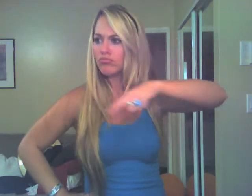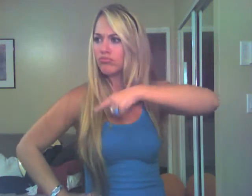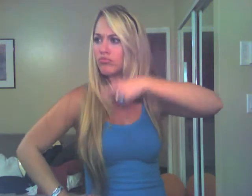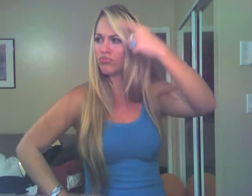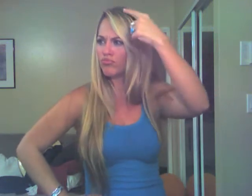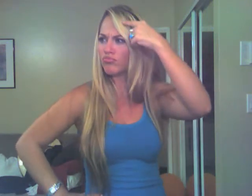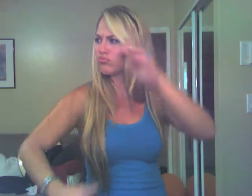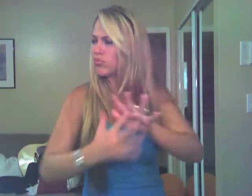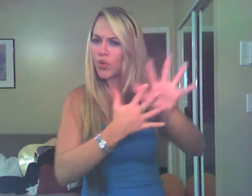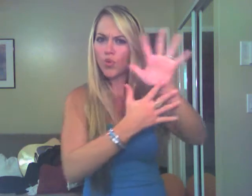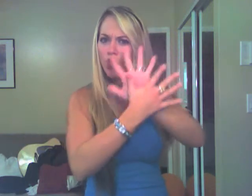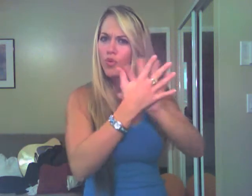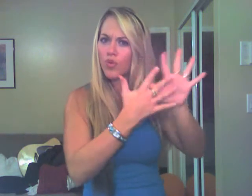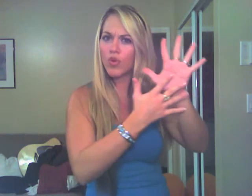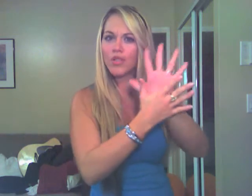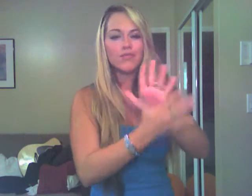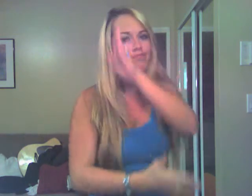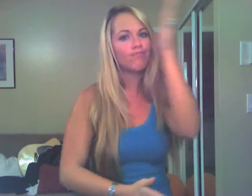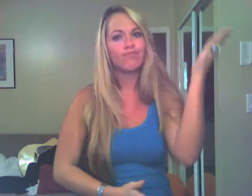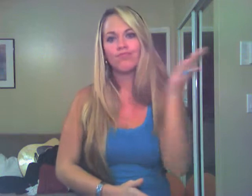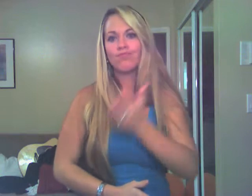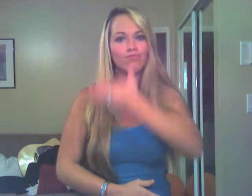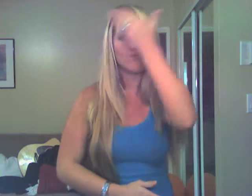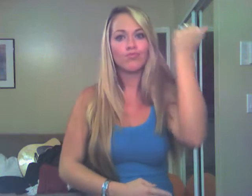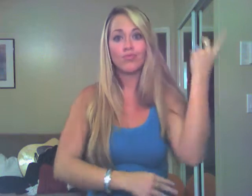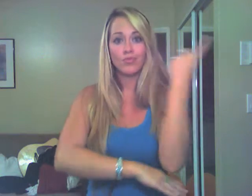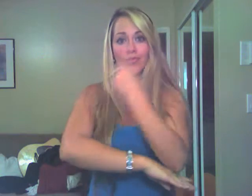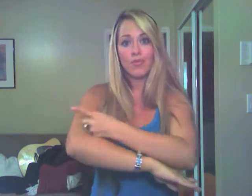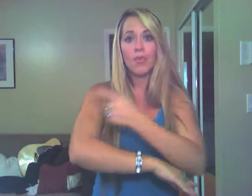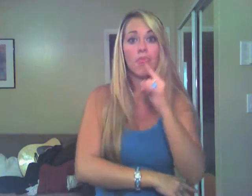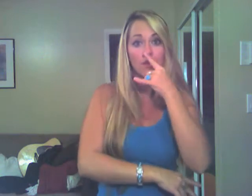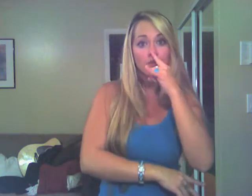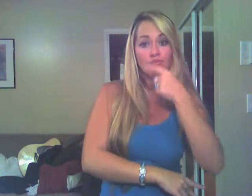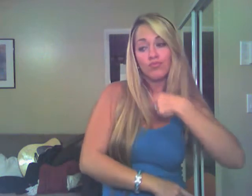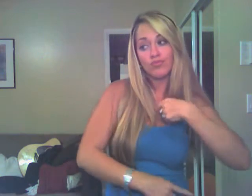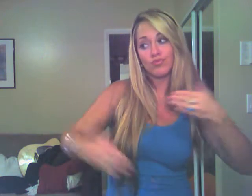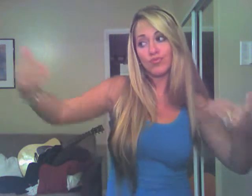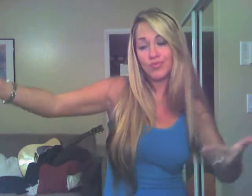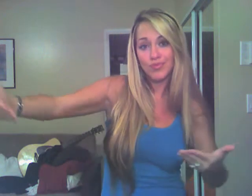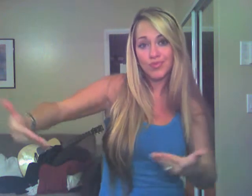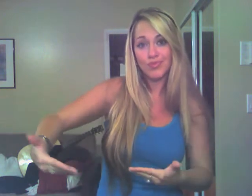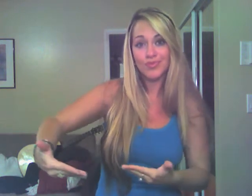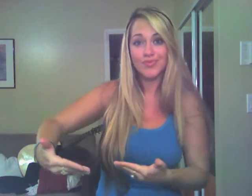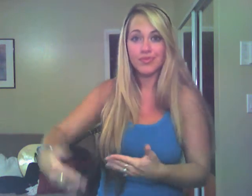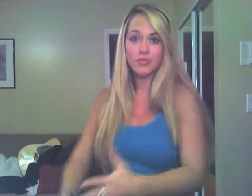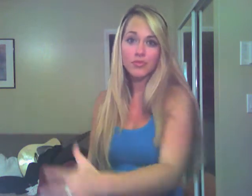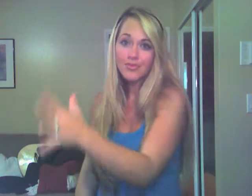boys confused. I'll never forget the day us nosy kids got introduced. To